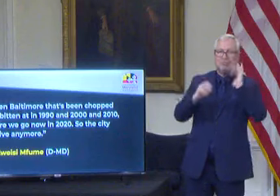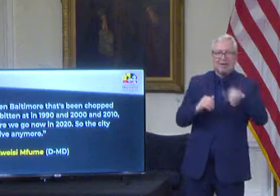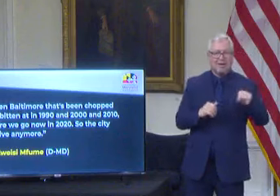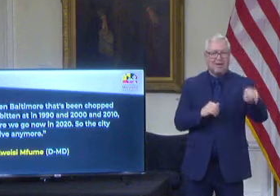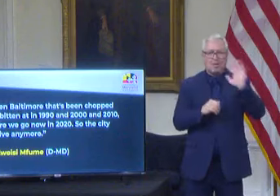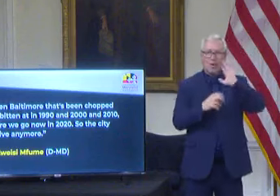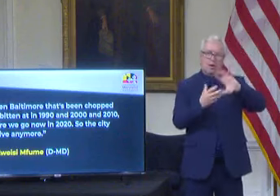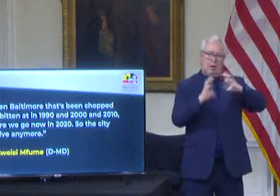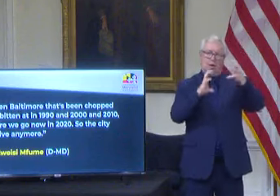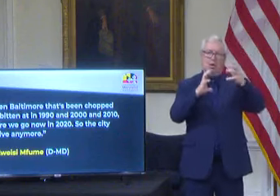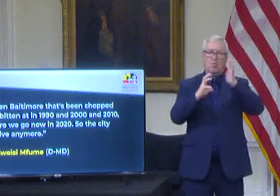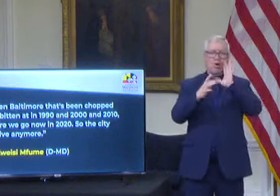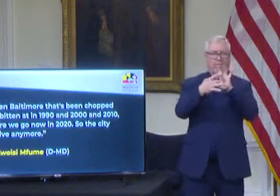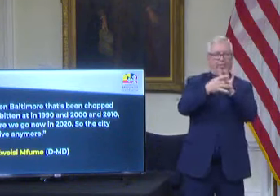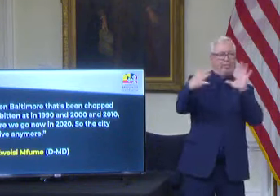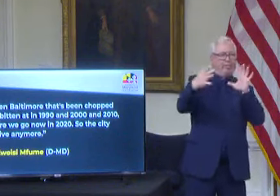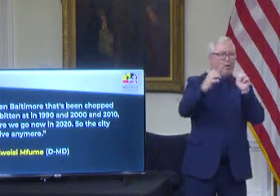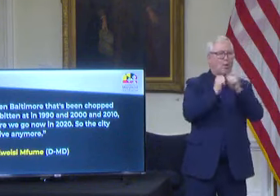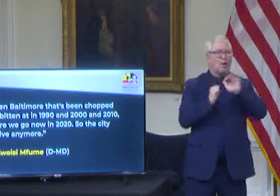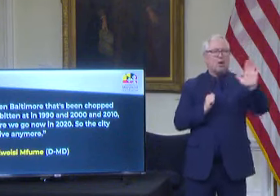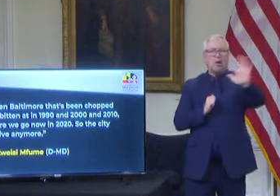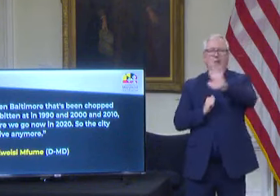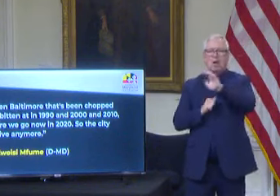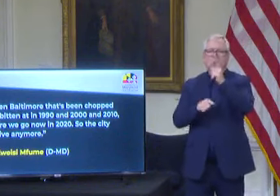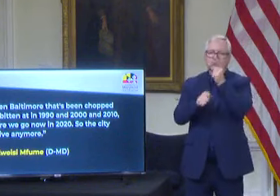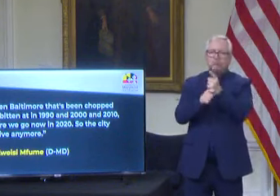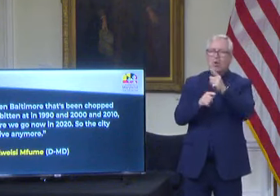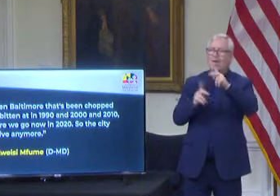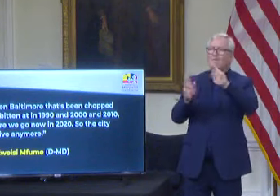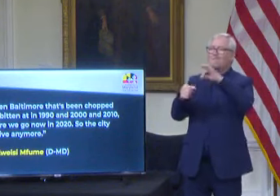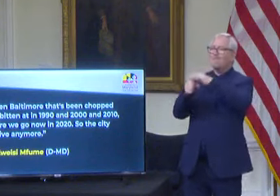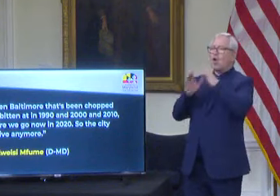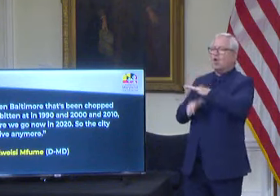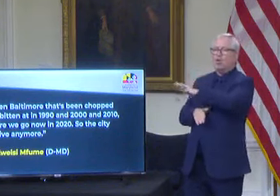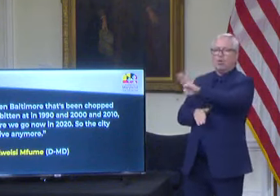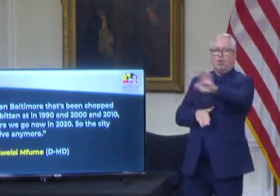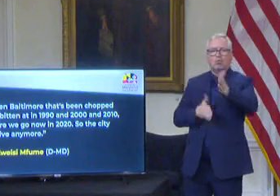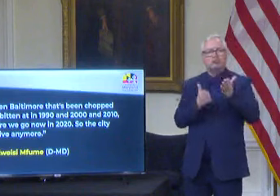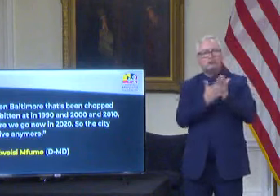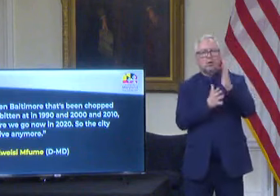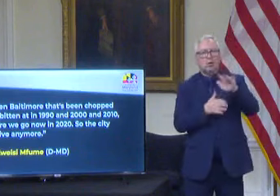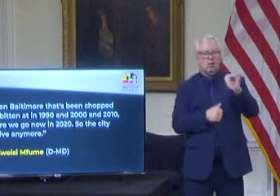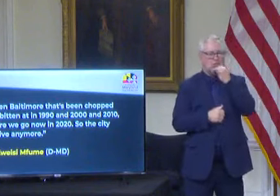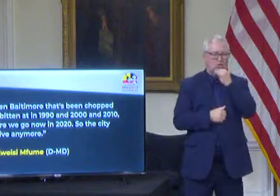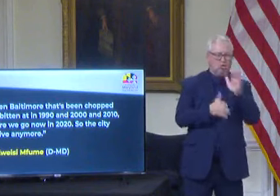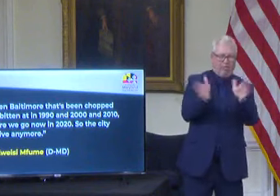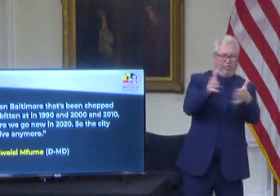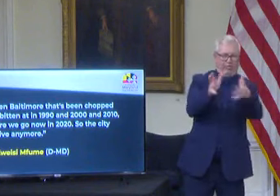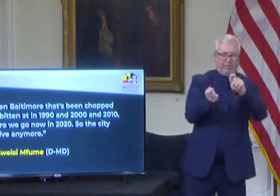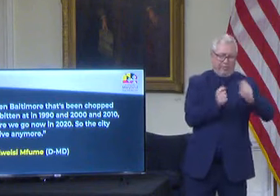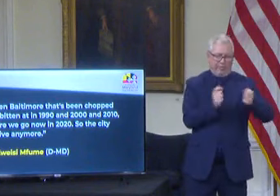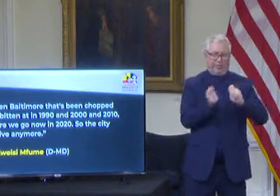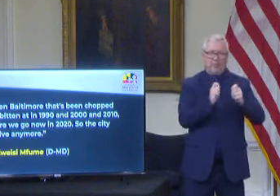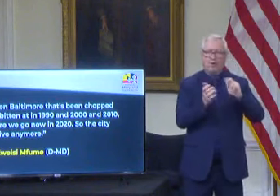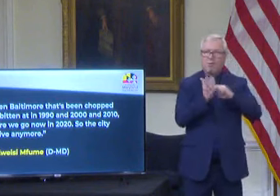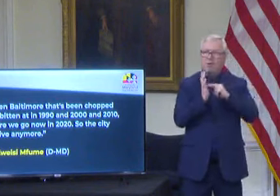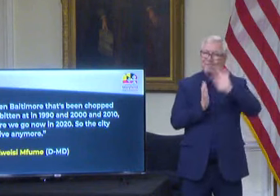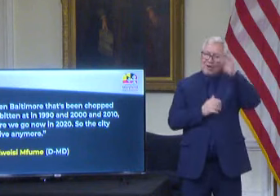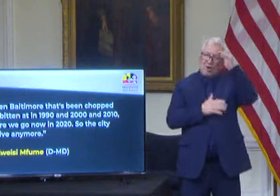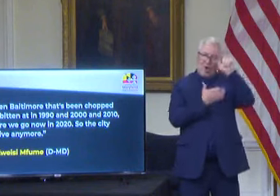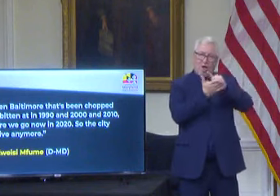the Voting Rights Act and they are in violation of numerous state and federal laws. On Monday,